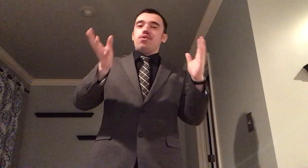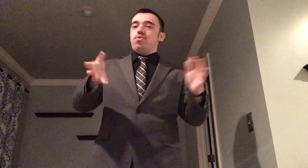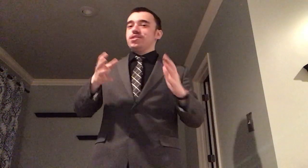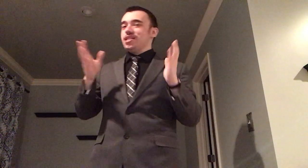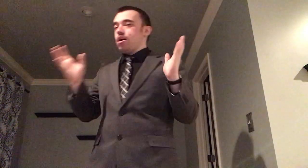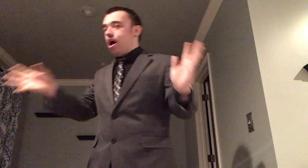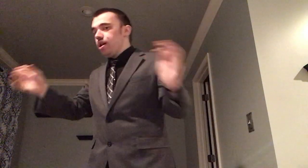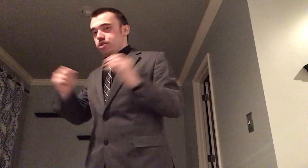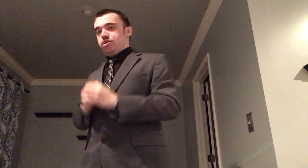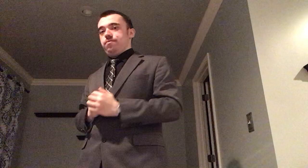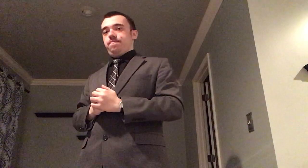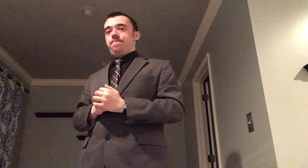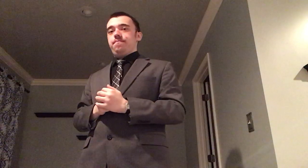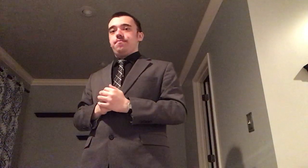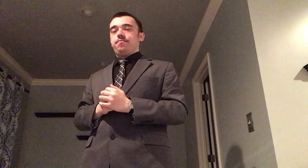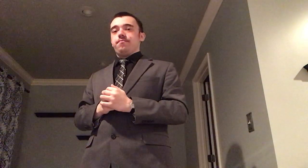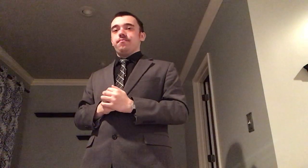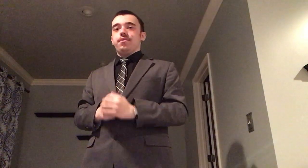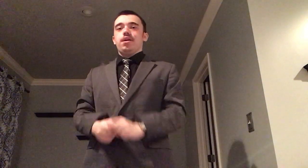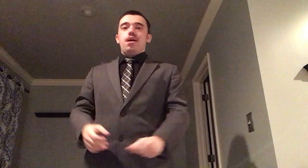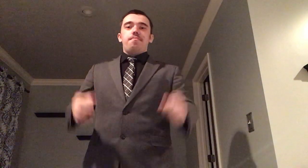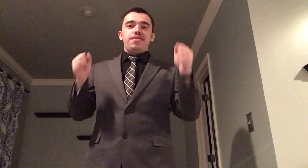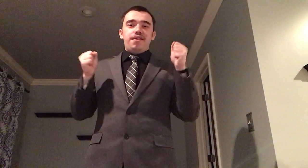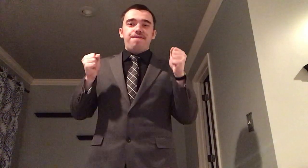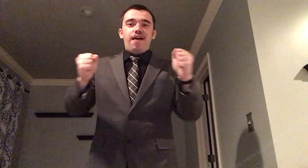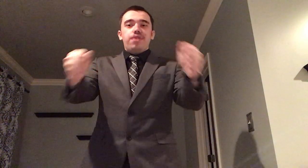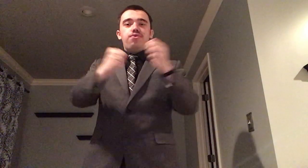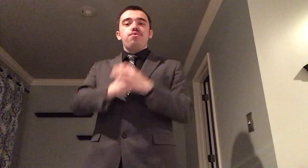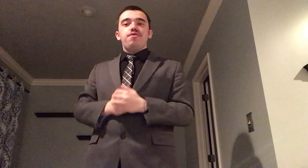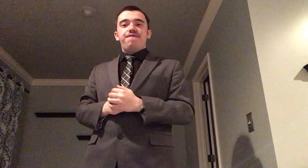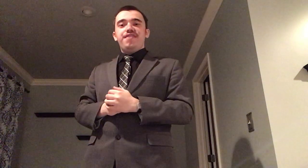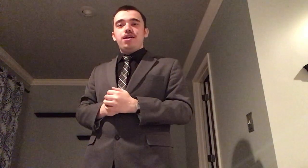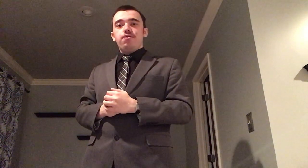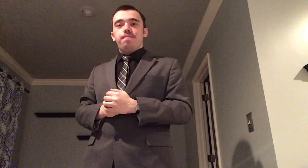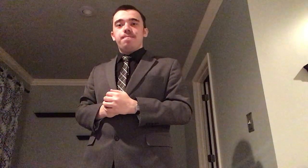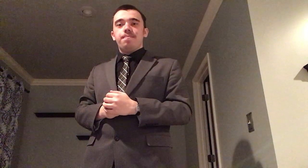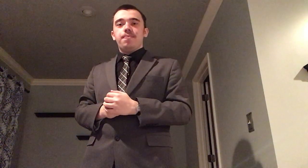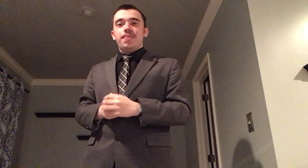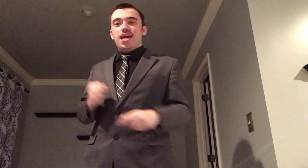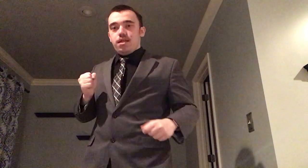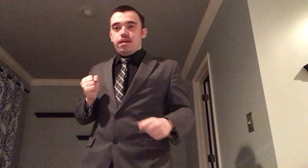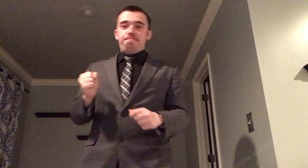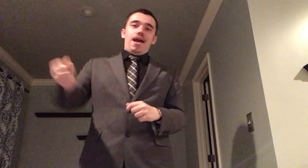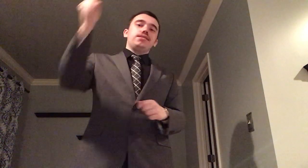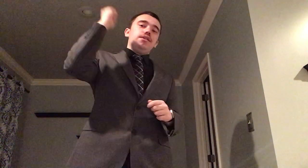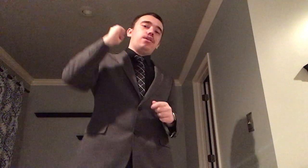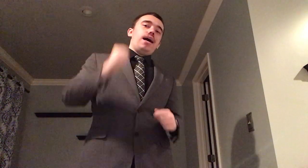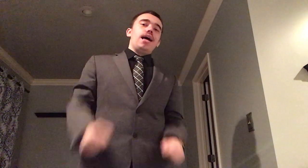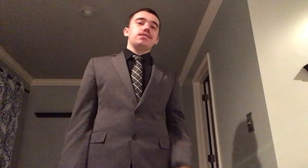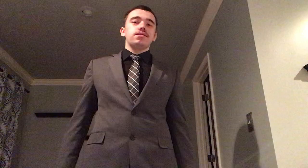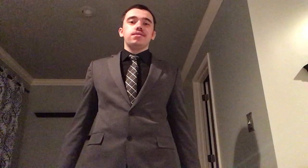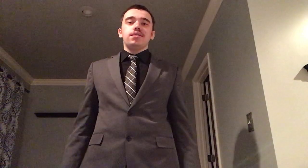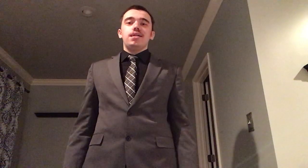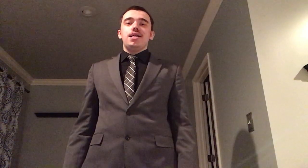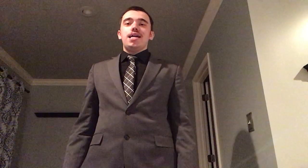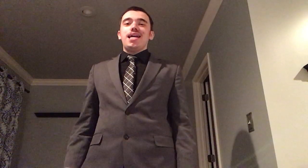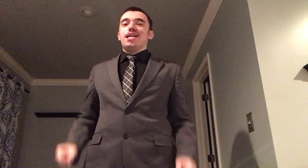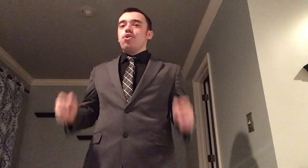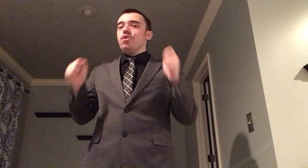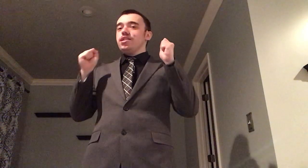course in college but they fight through their fear they pass their class and according